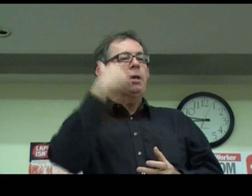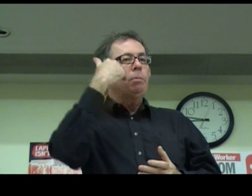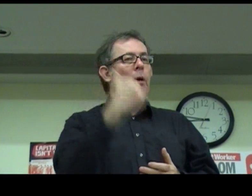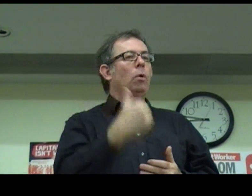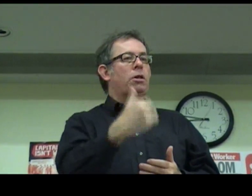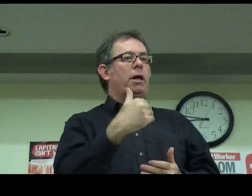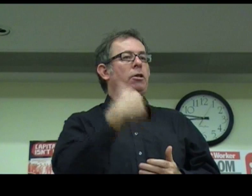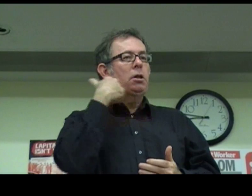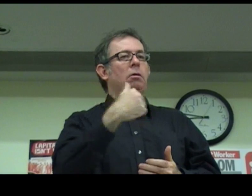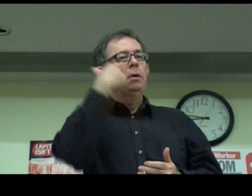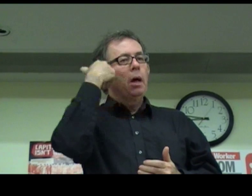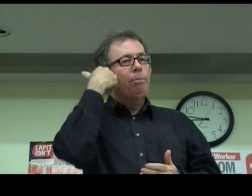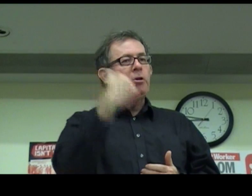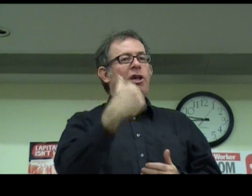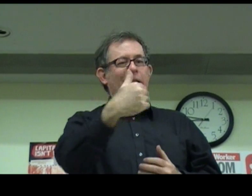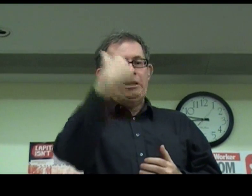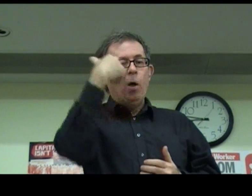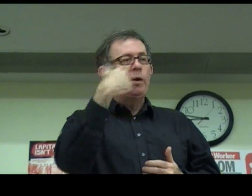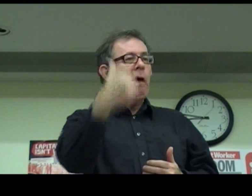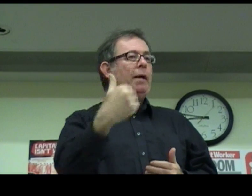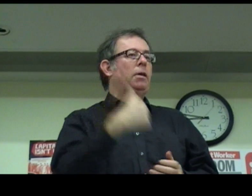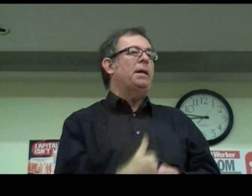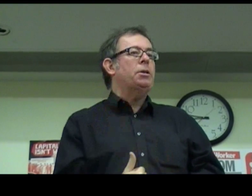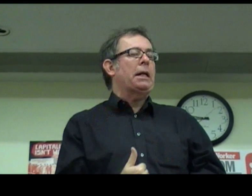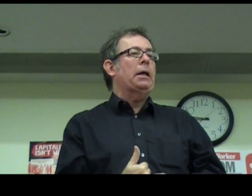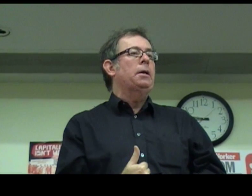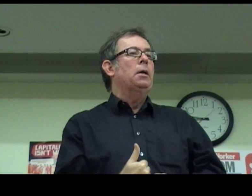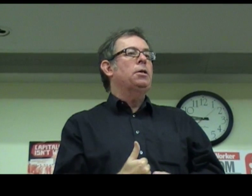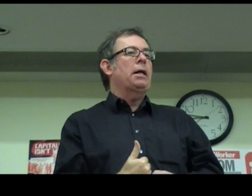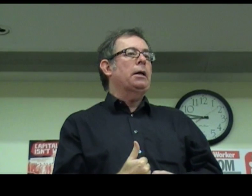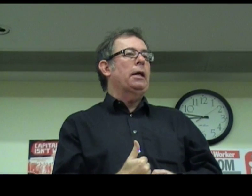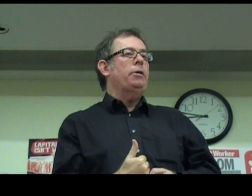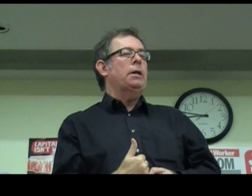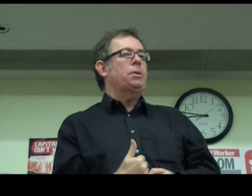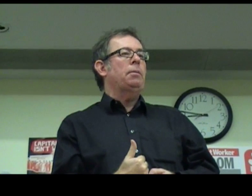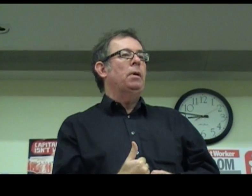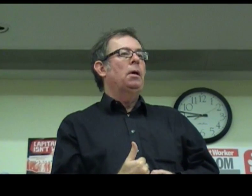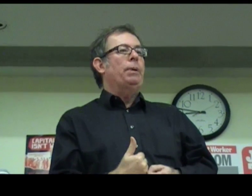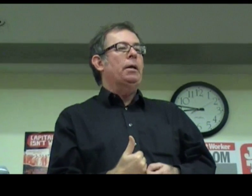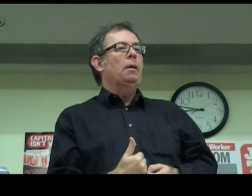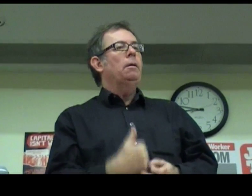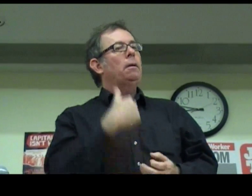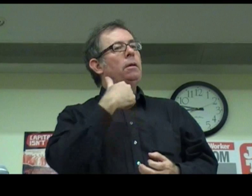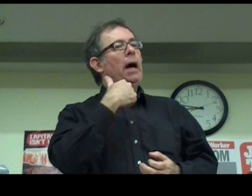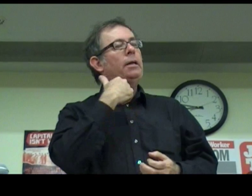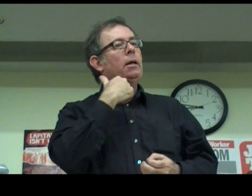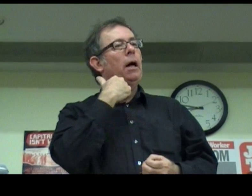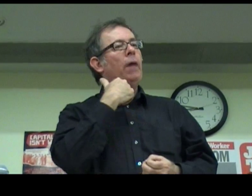but also to a project on the ground that meant settler colonialism. And the